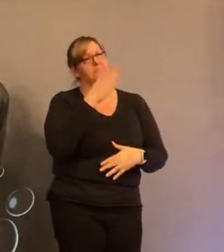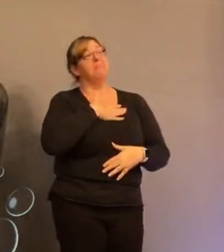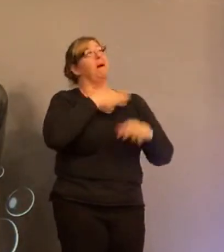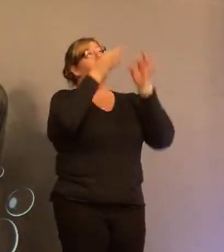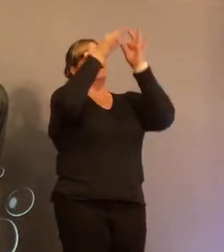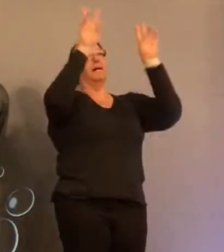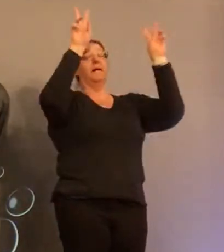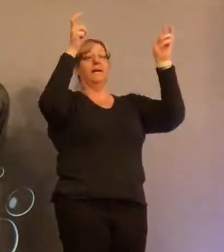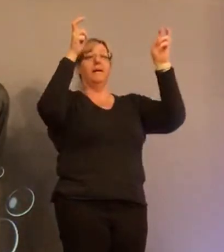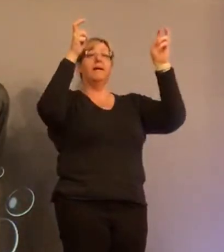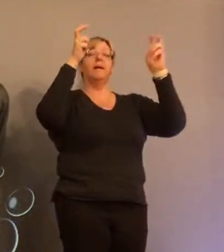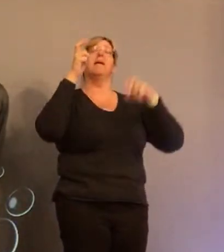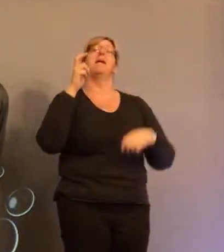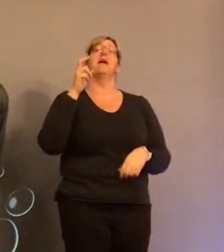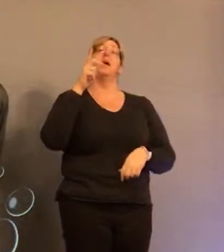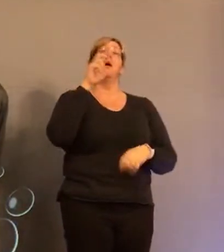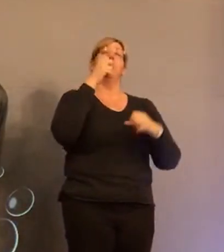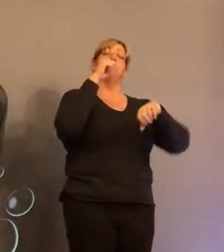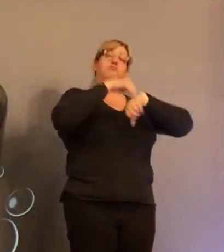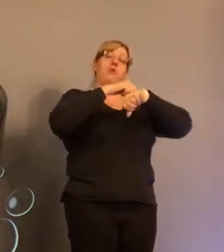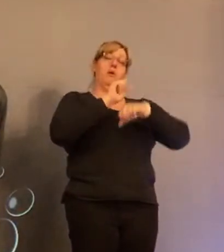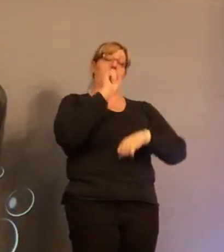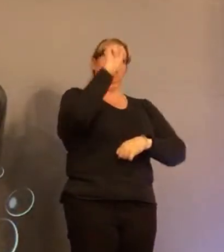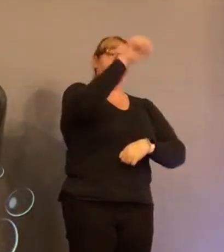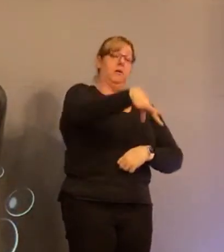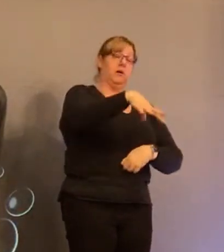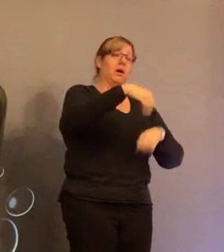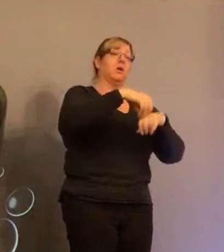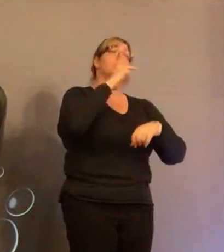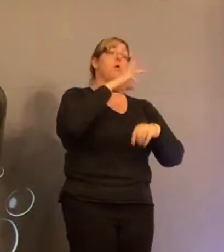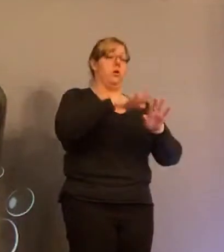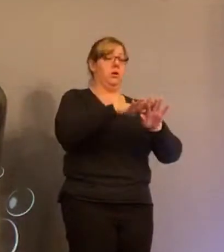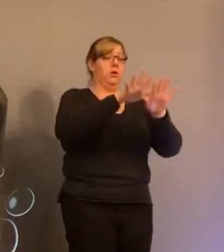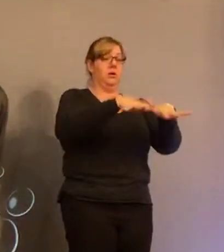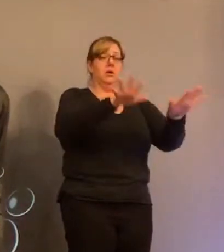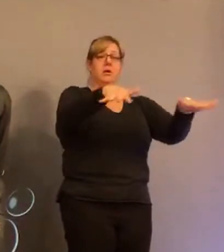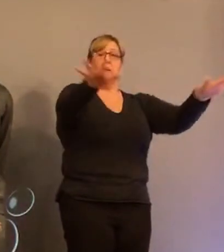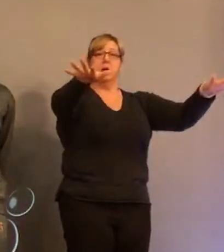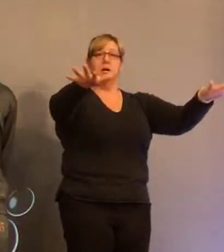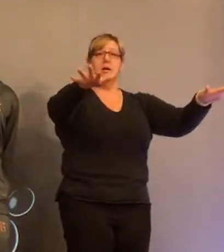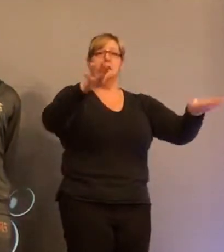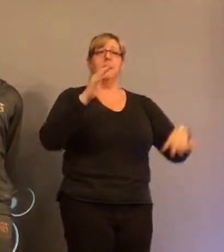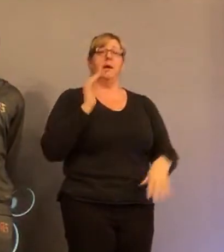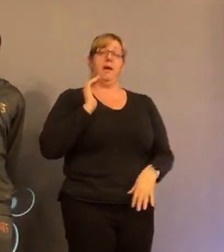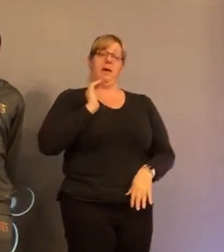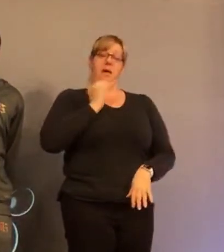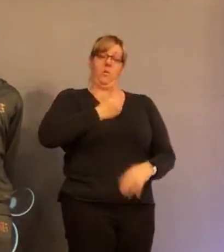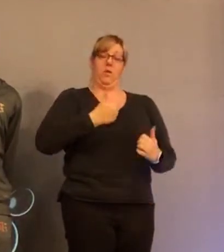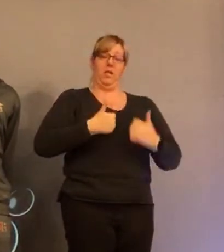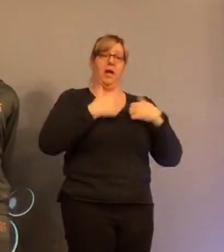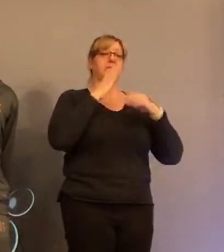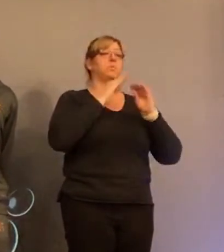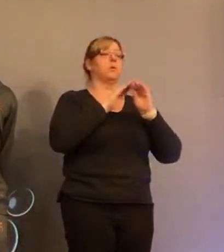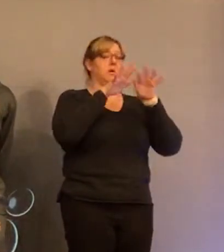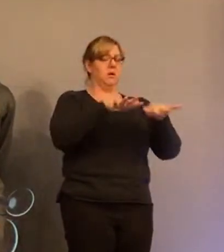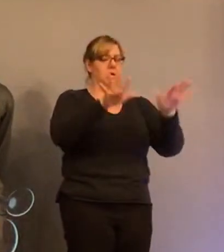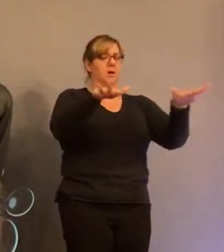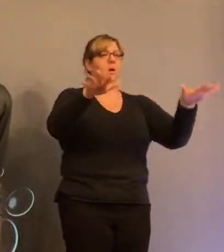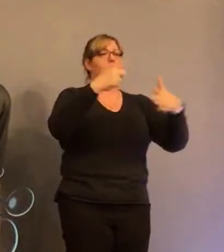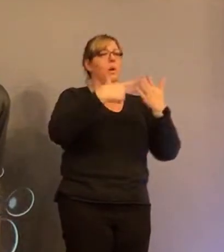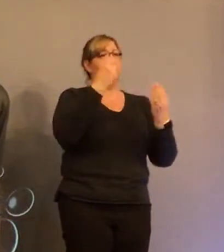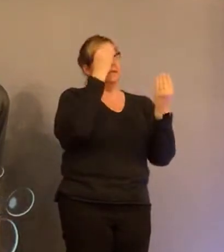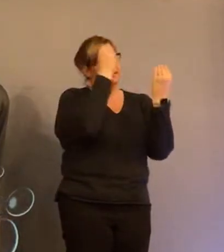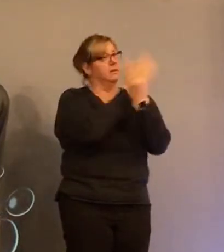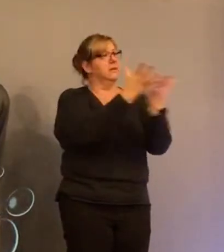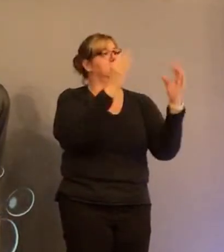throw that rock in the water and the rippling effect our lives will be rippling effects for years to come for what he has imparted into